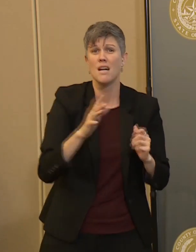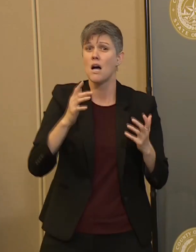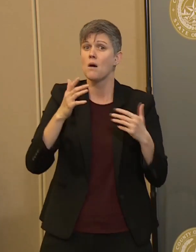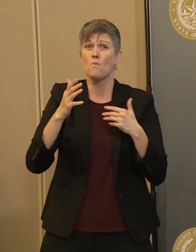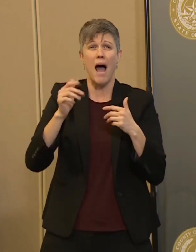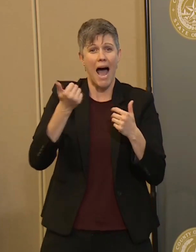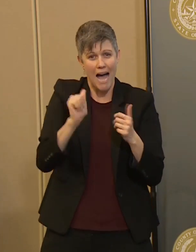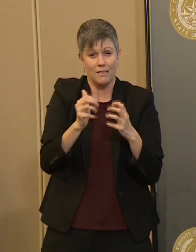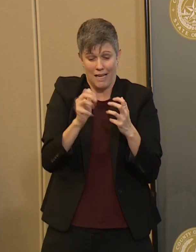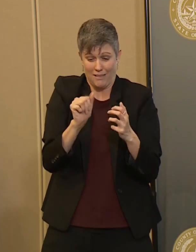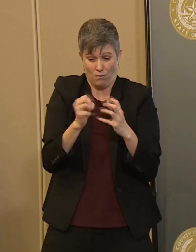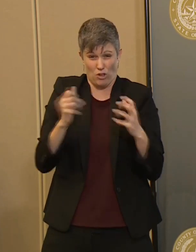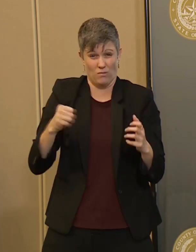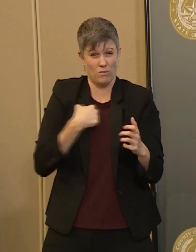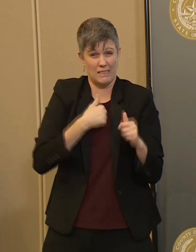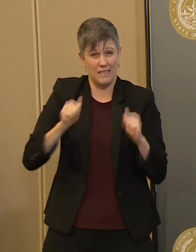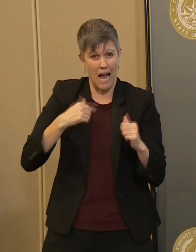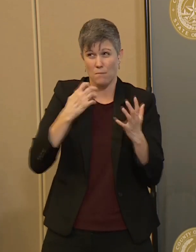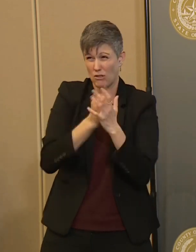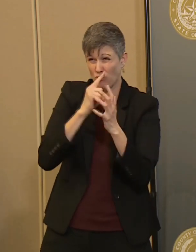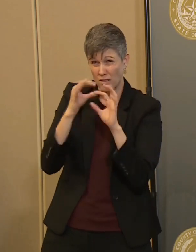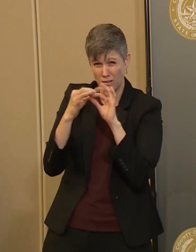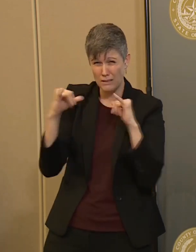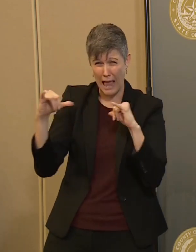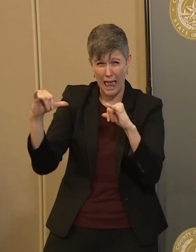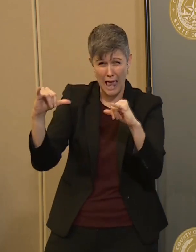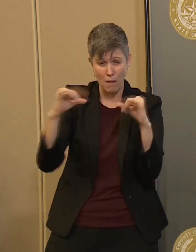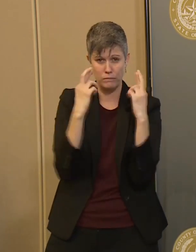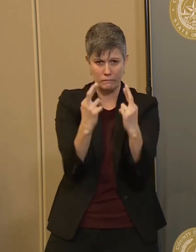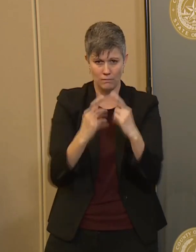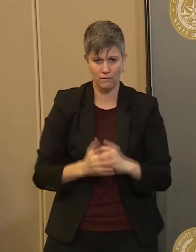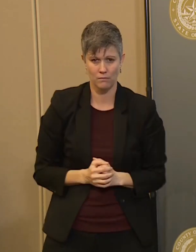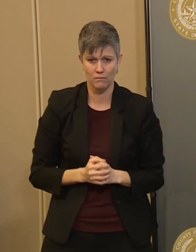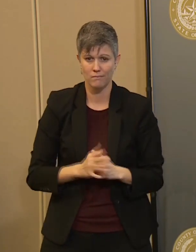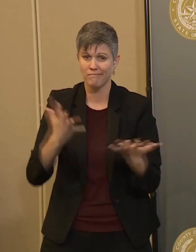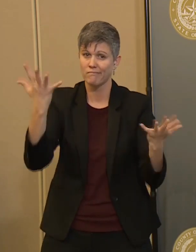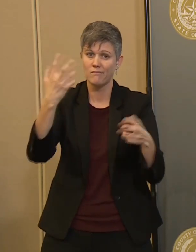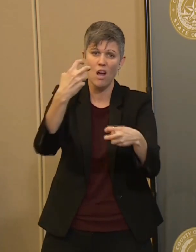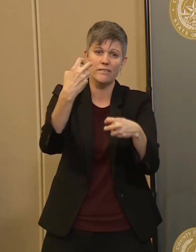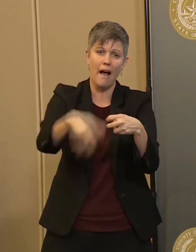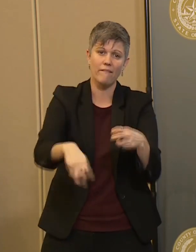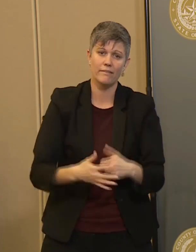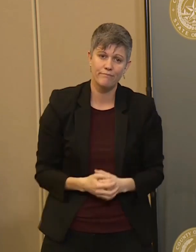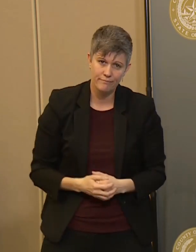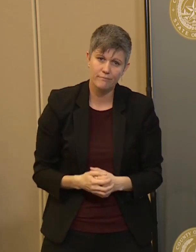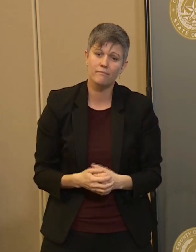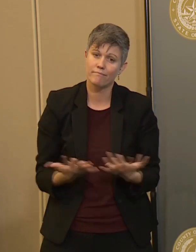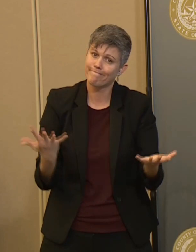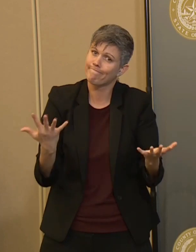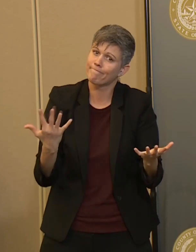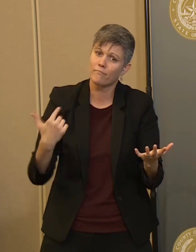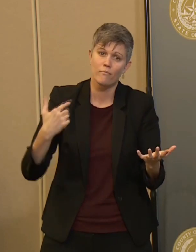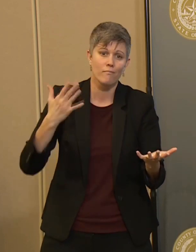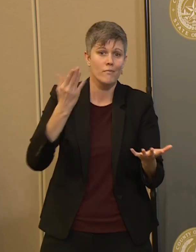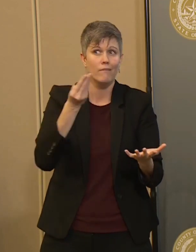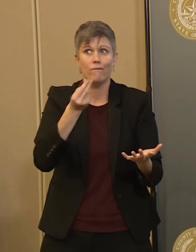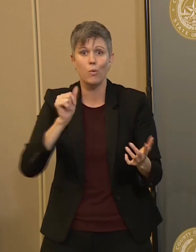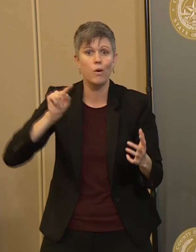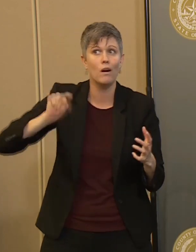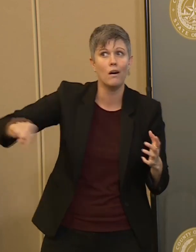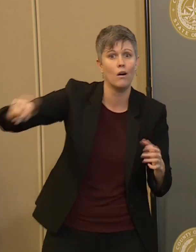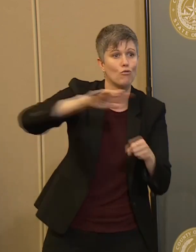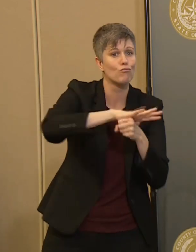we can, given the, the difficulty, um, of having multiple jurisdictions.